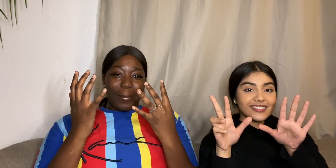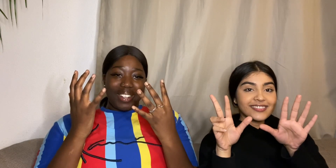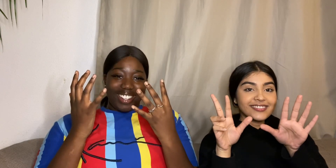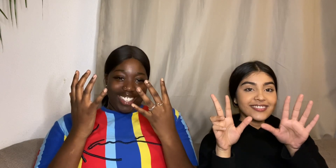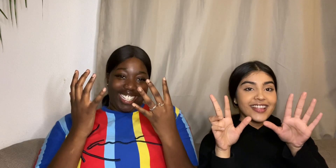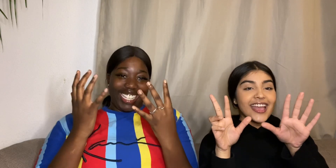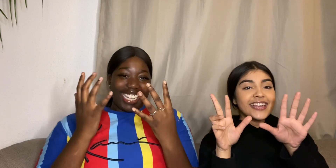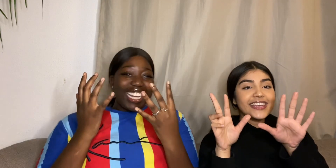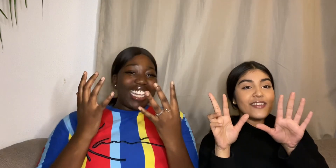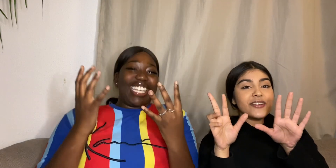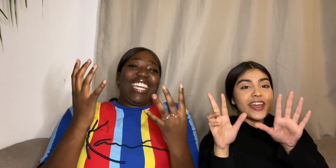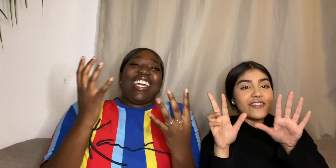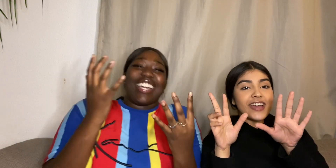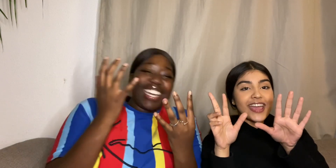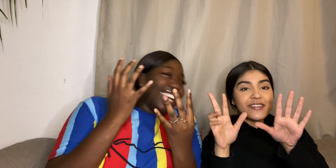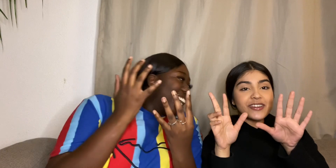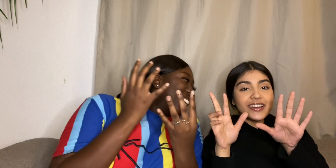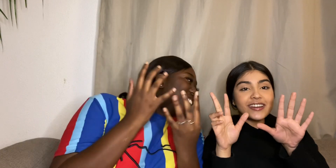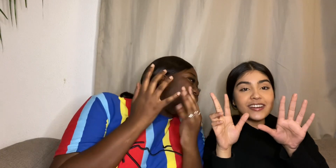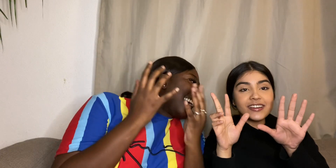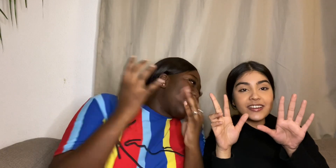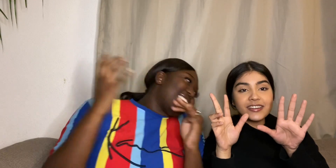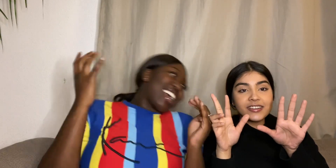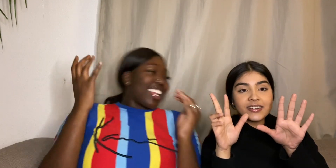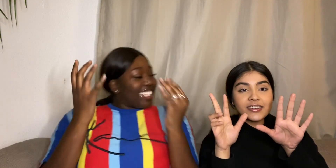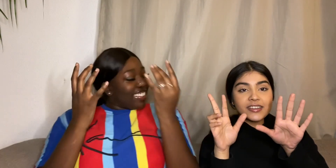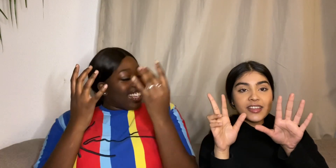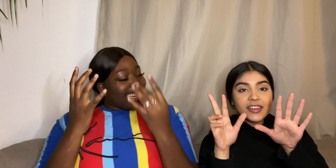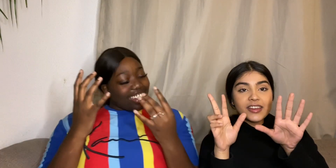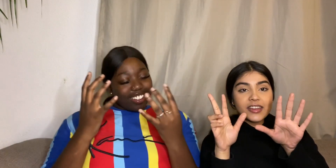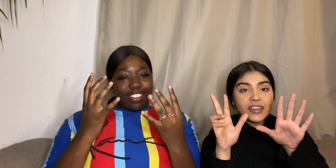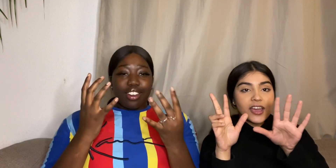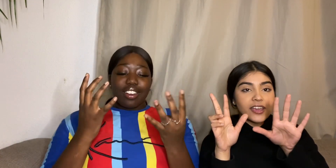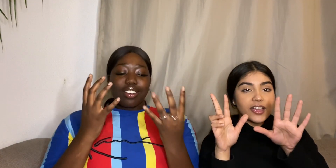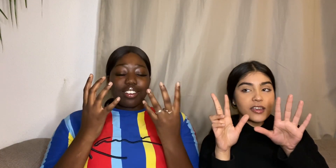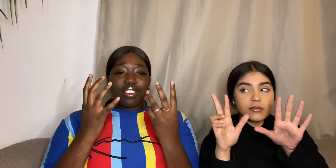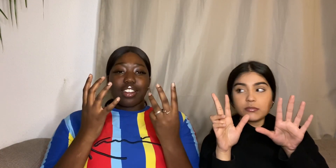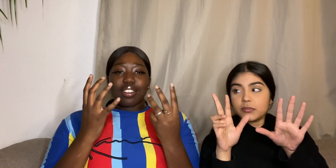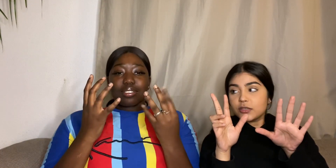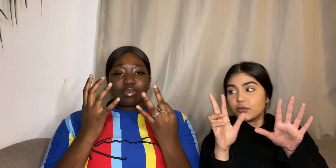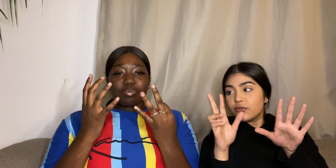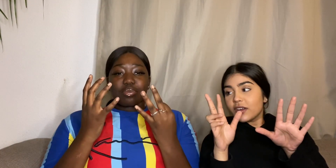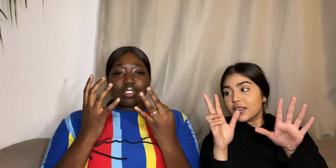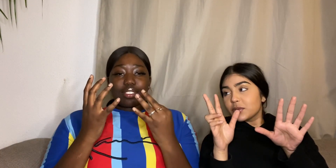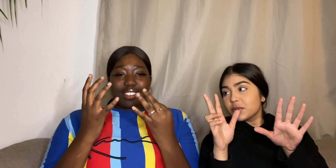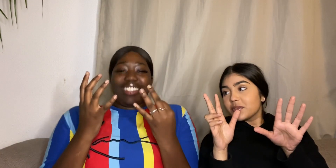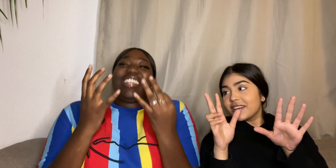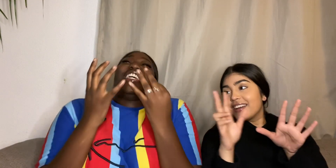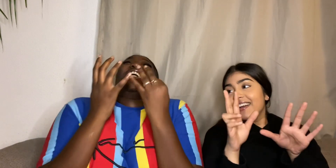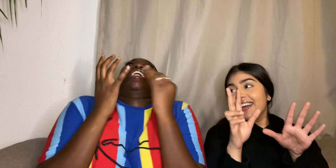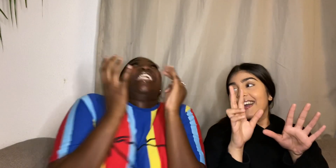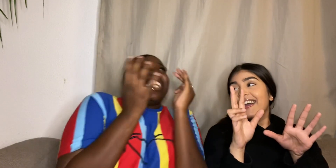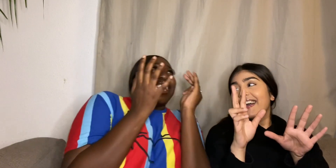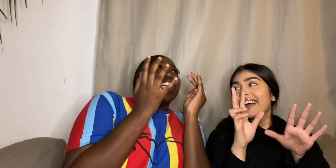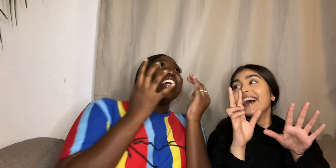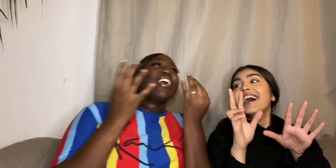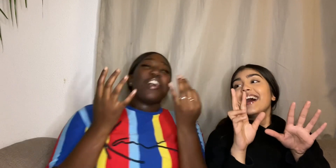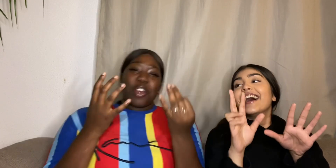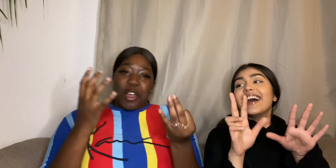never have i ever you're damn right you did okay but you fuck it too no i